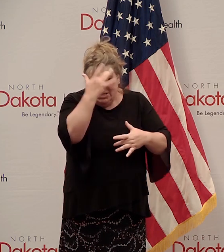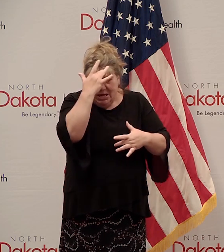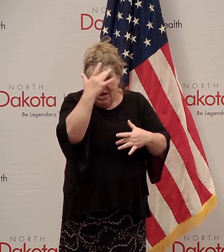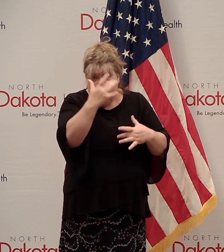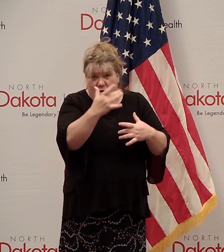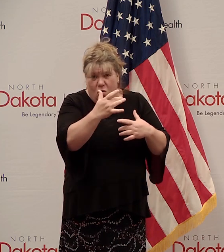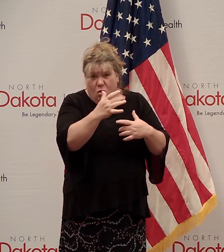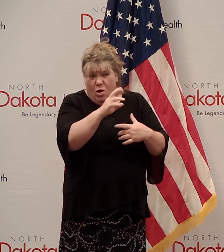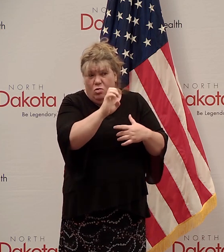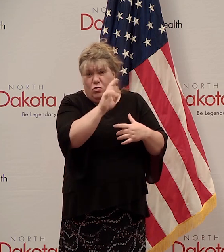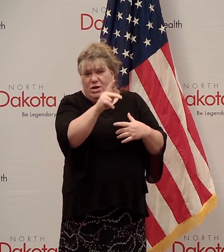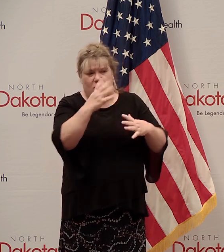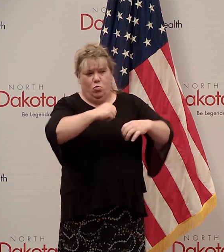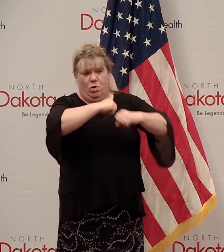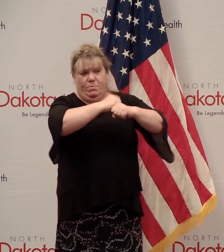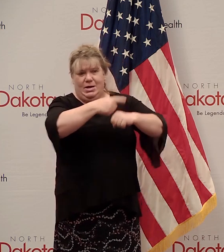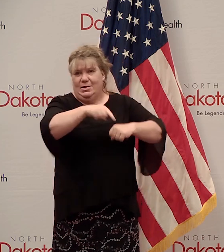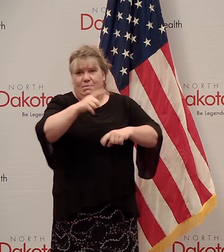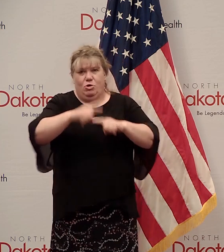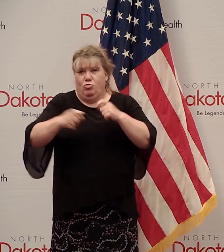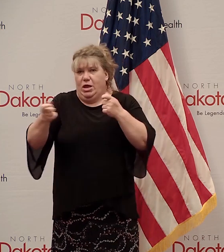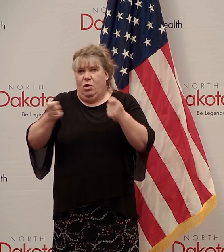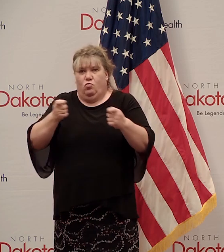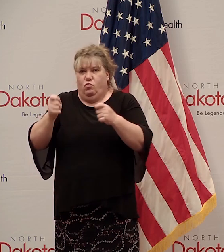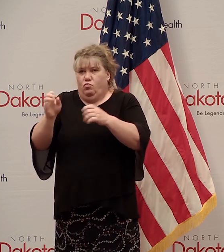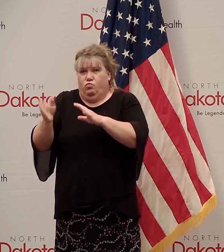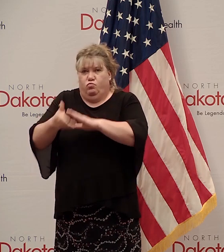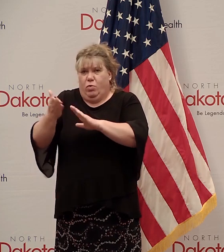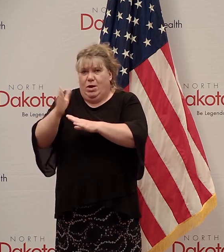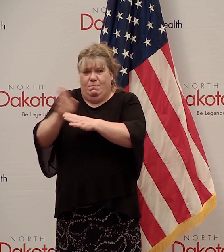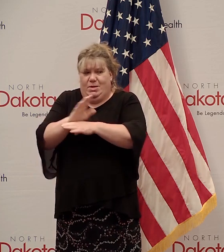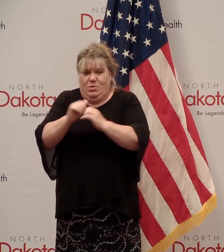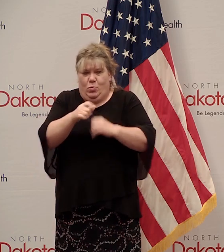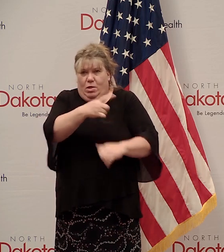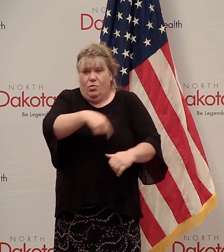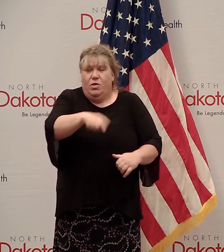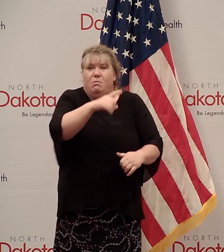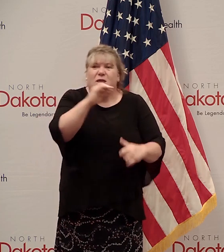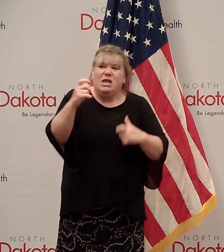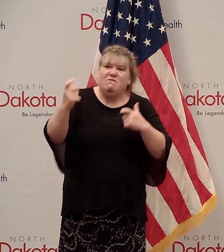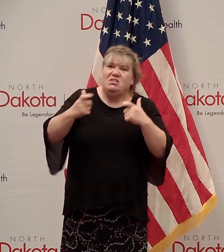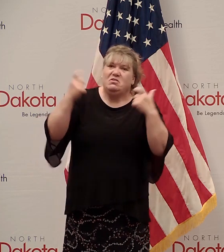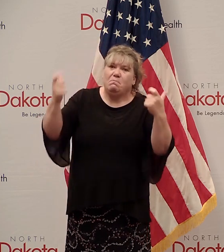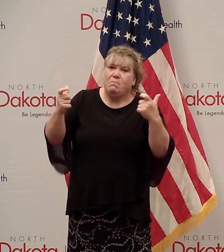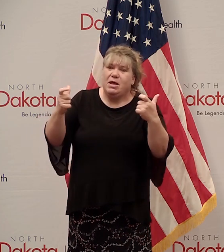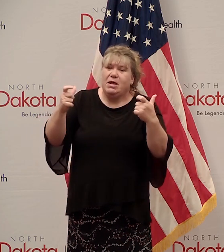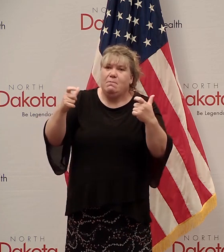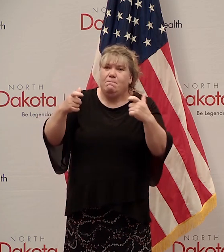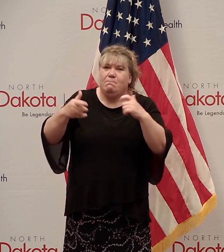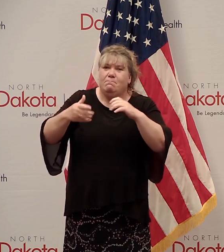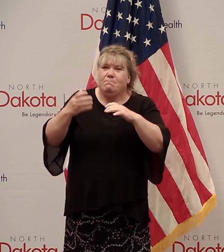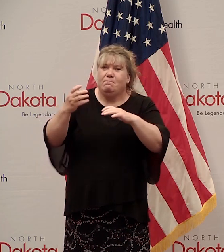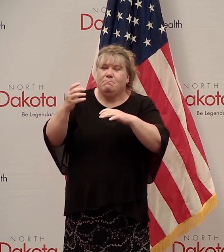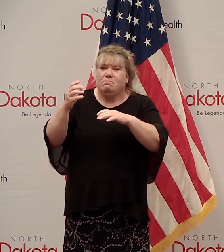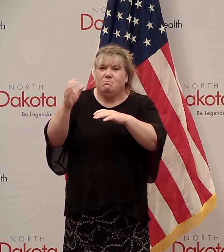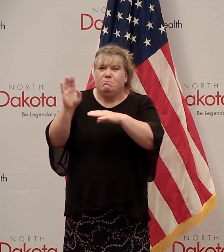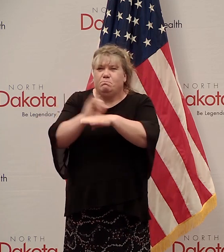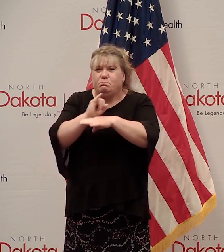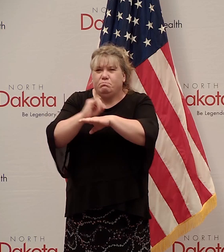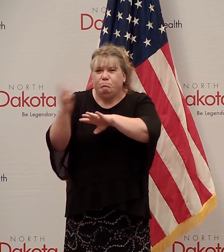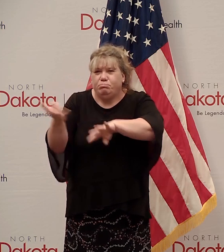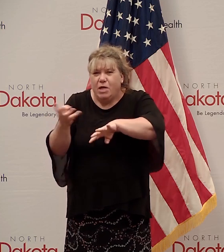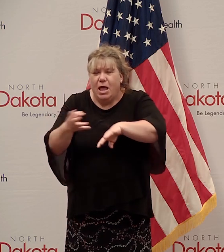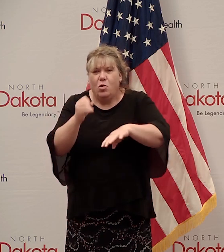want to protect them. And so in the cases so far, we've you know, whether it's large plants or small companies, the employers generally are right there